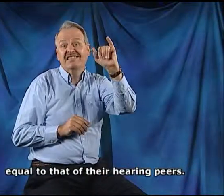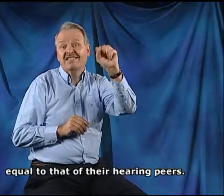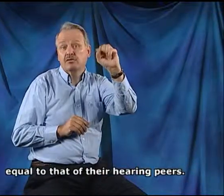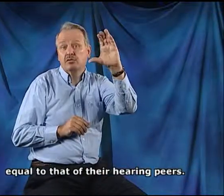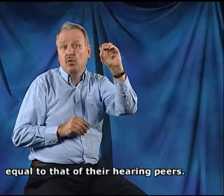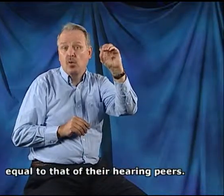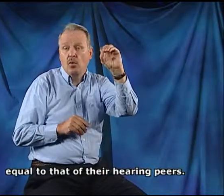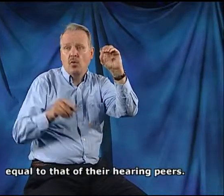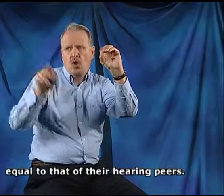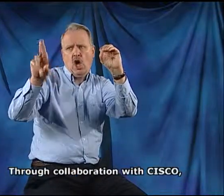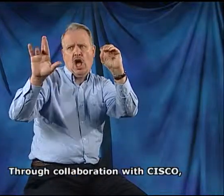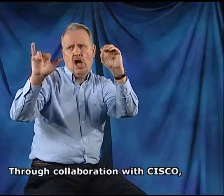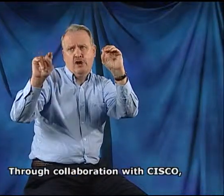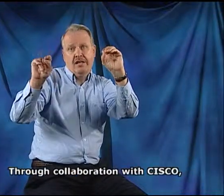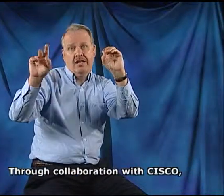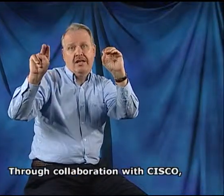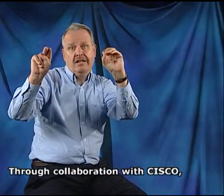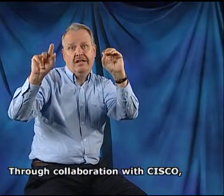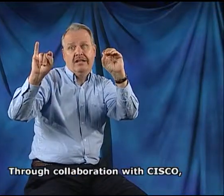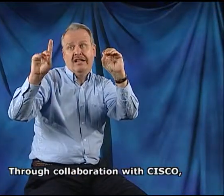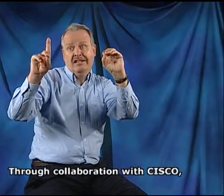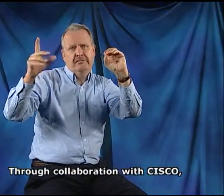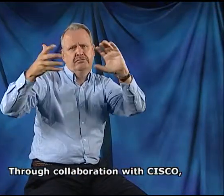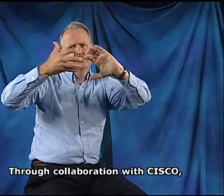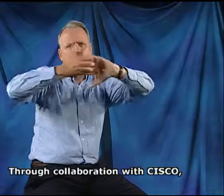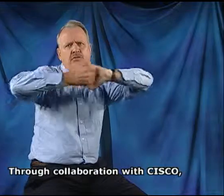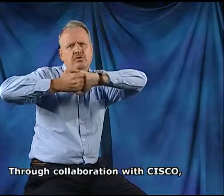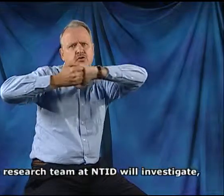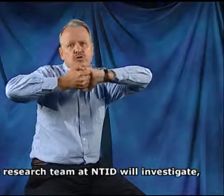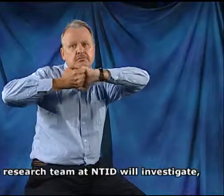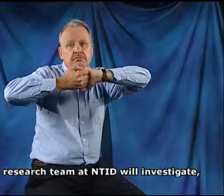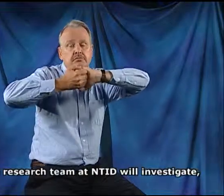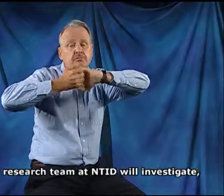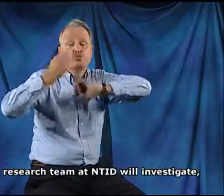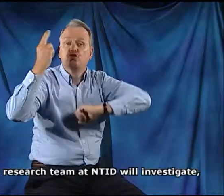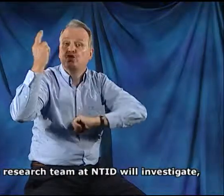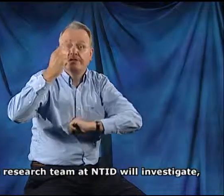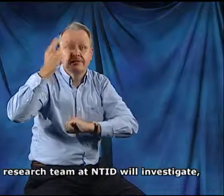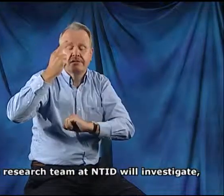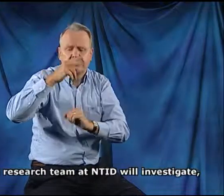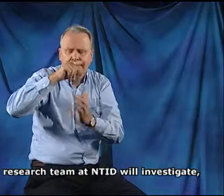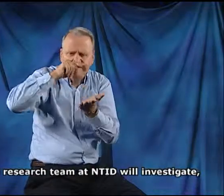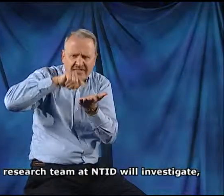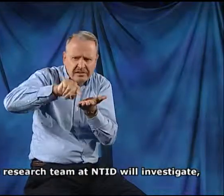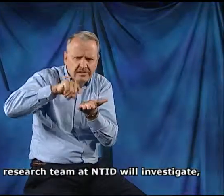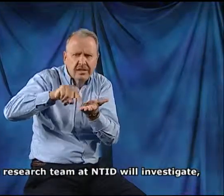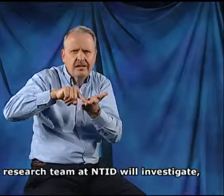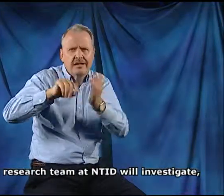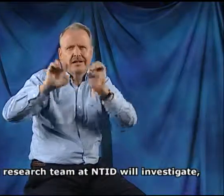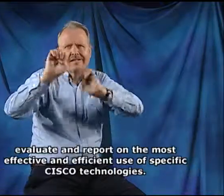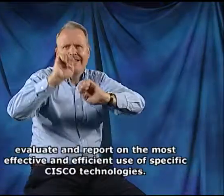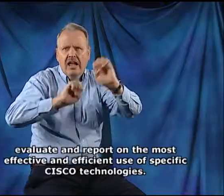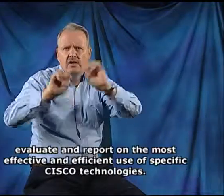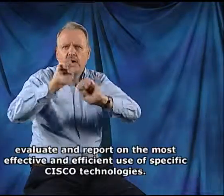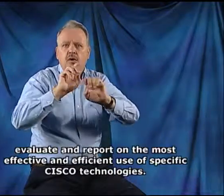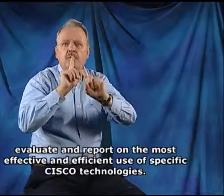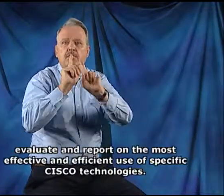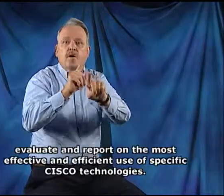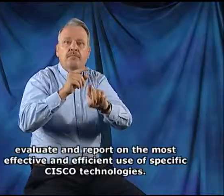of their hearing peers. Through collaboration with Cisco, a research team at NTID will investigate, evaluate, and